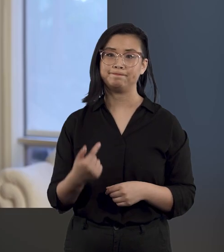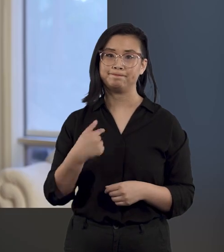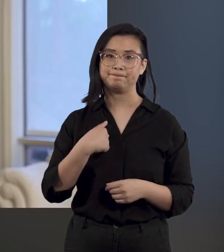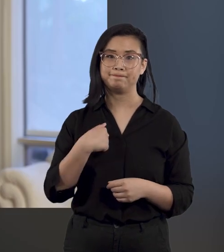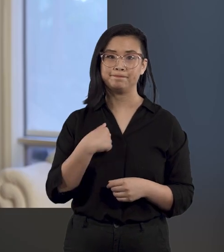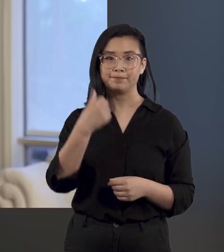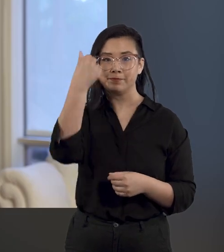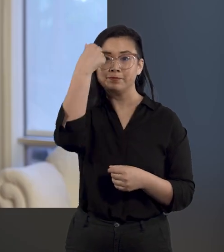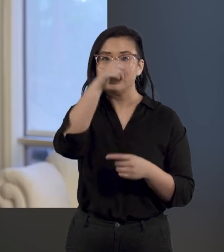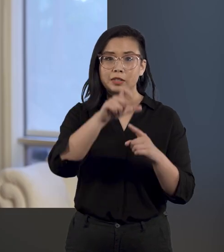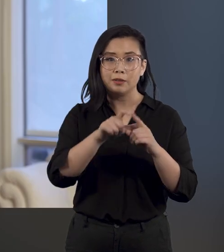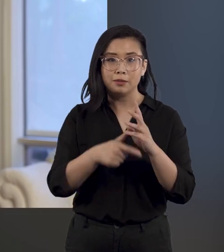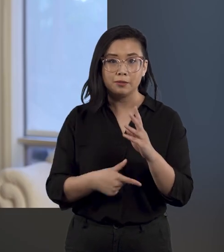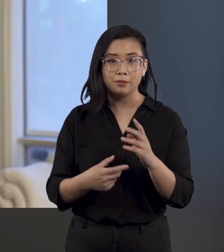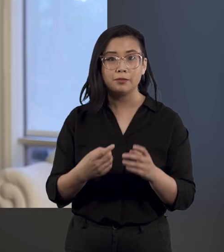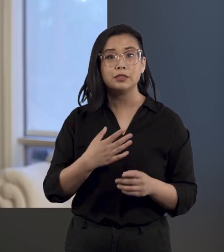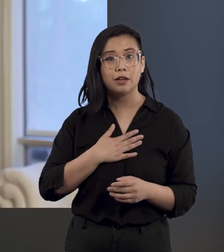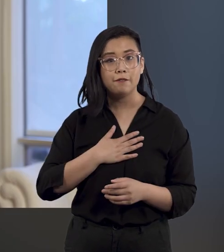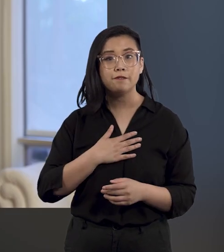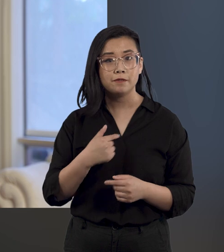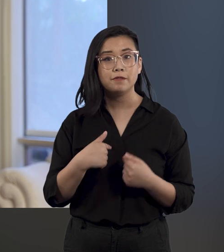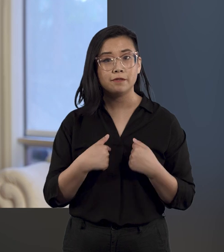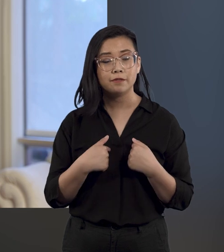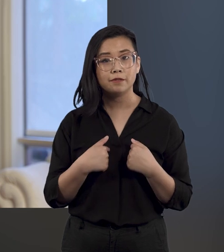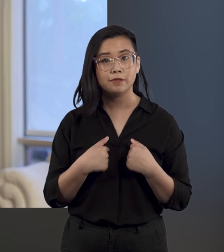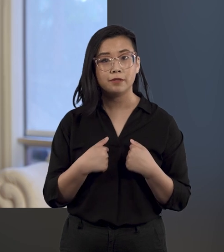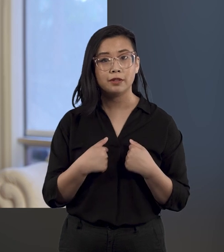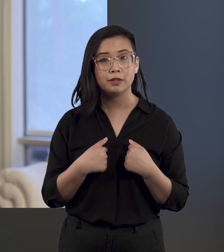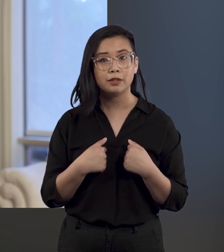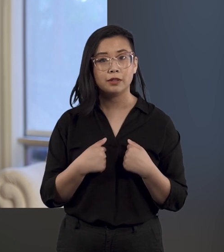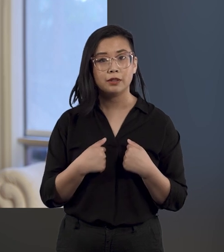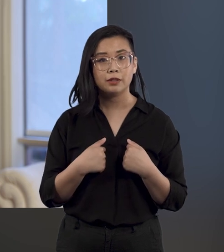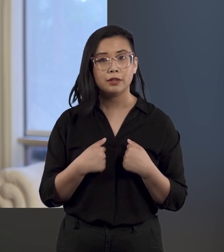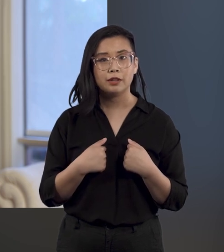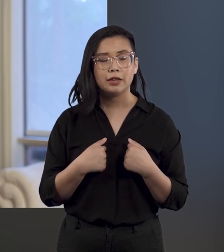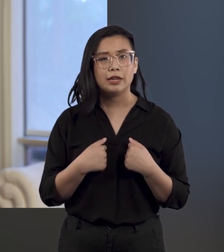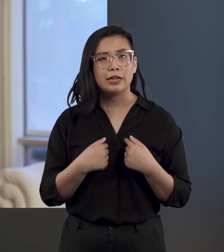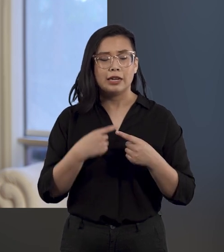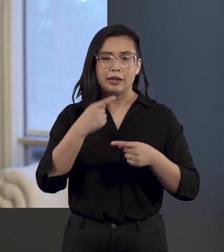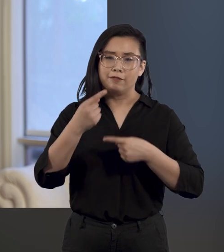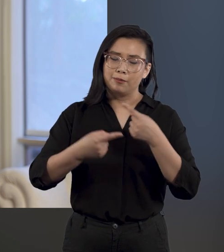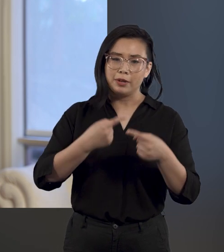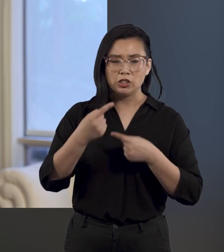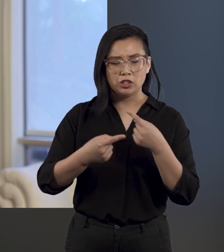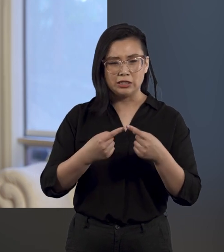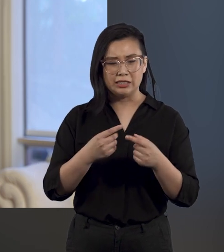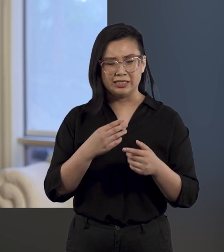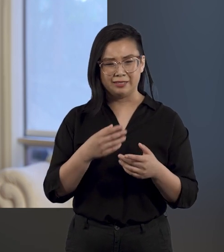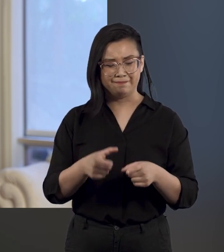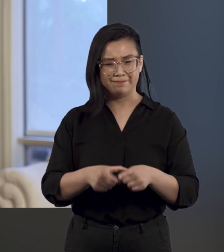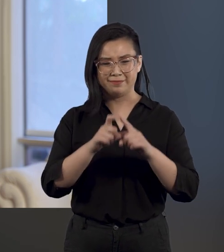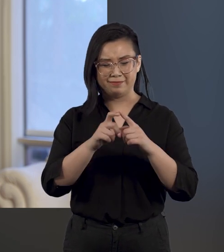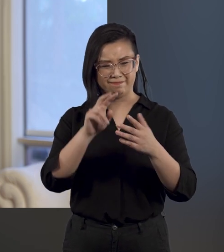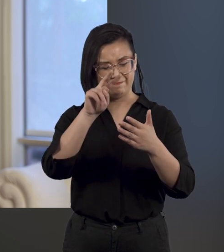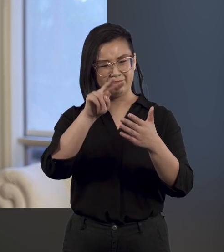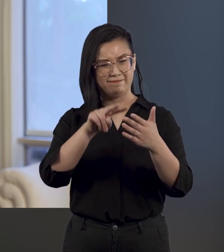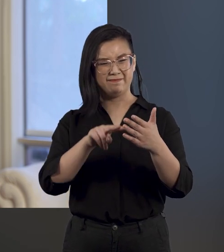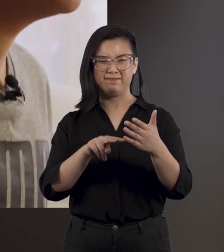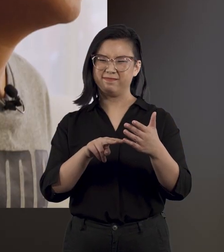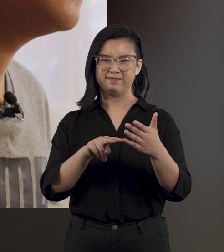As an intellectual disability person like me, the information was a bit hard to read. It